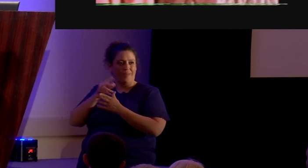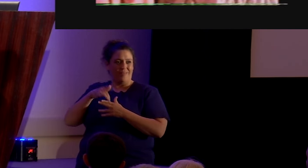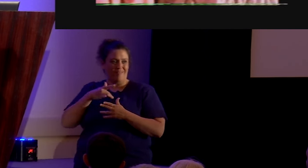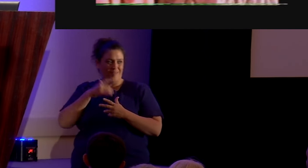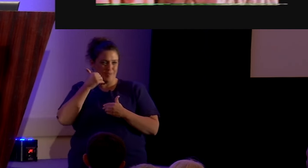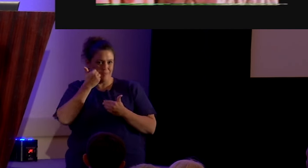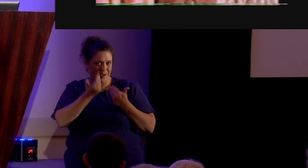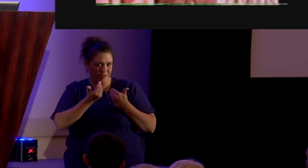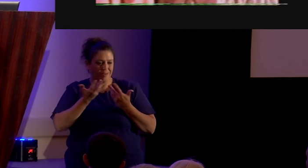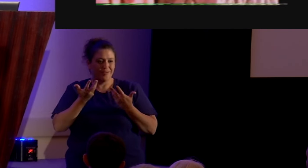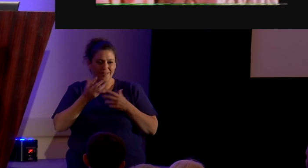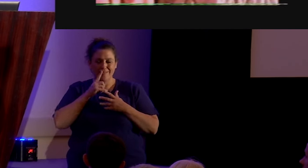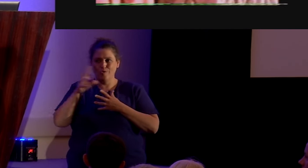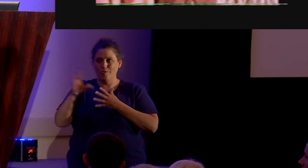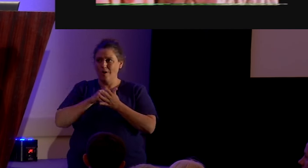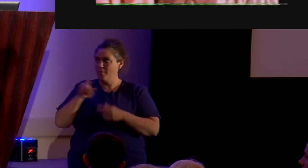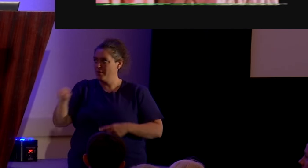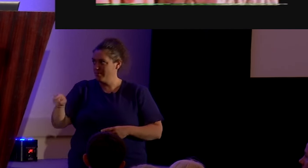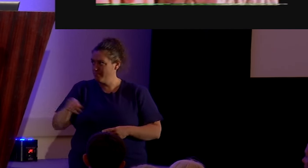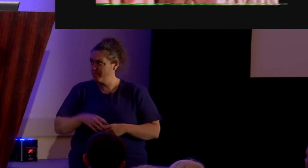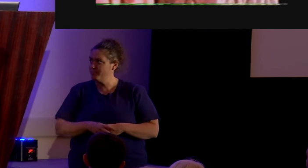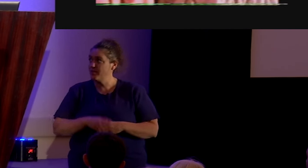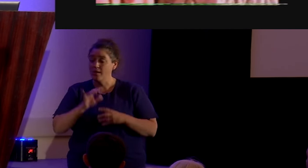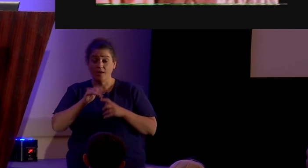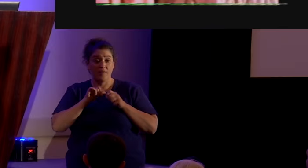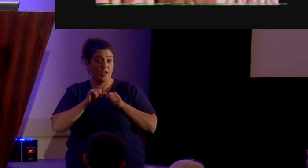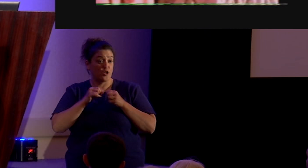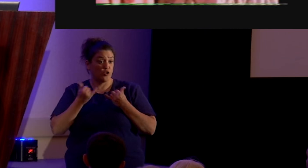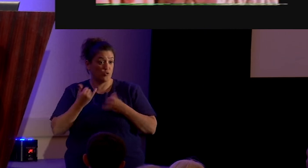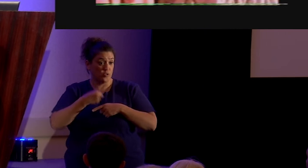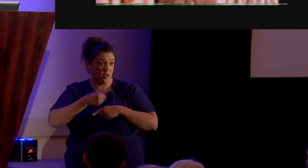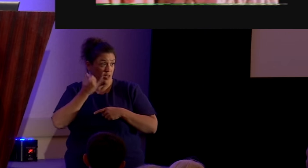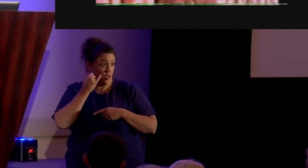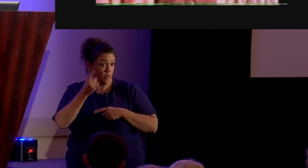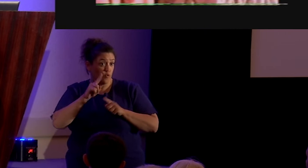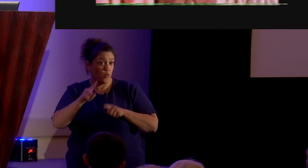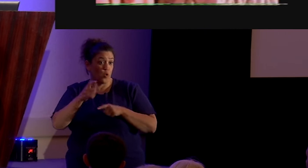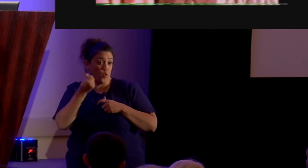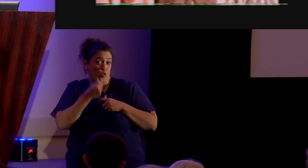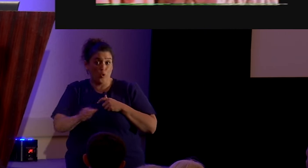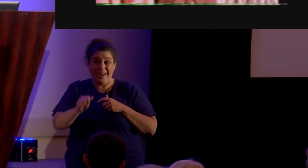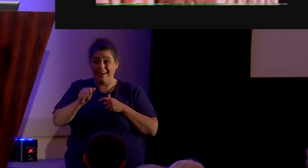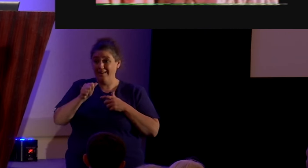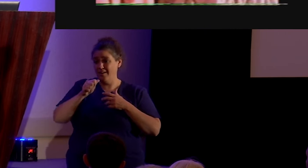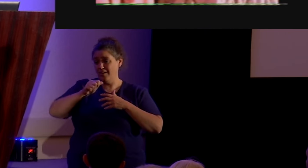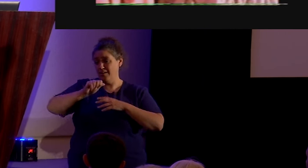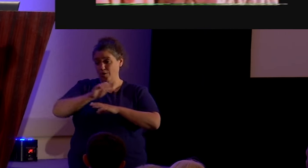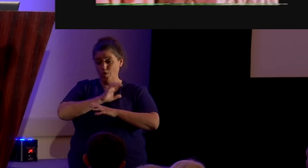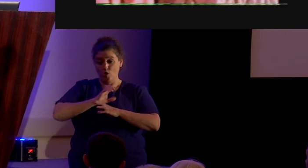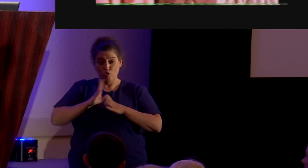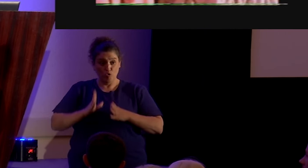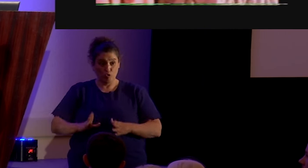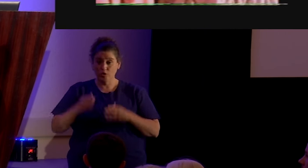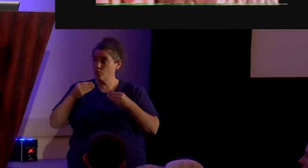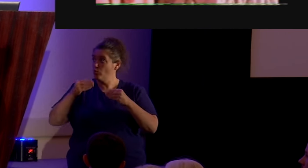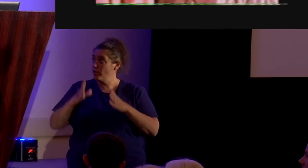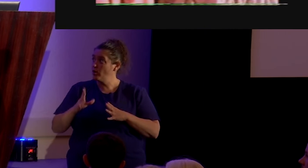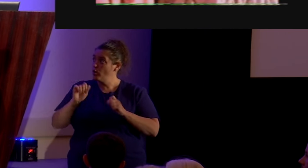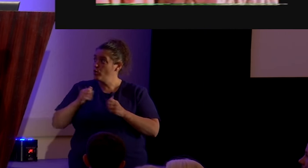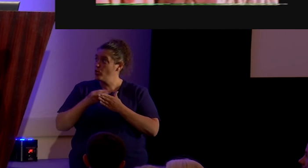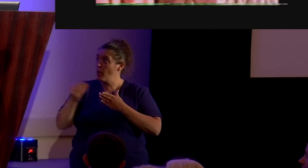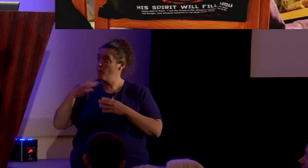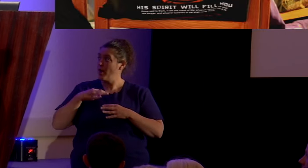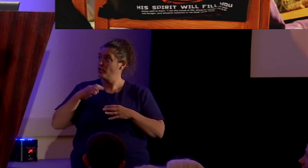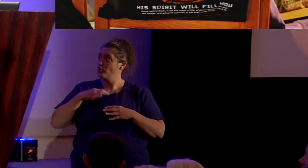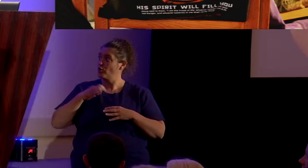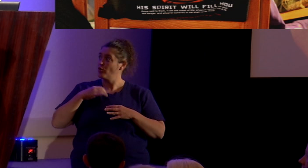copy. And that continues today. For example, if you go to any one of many Christian retailers around the country, you can buy a t-shirt